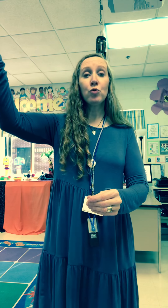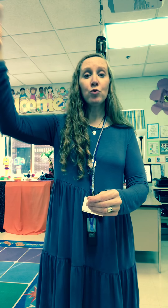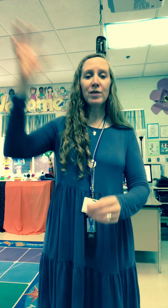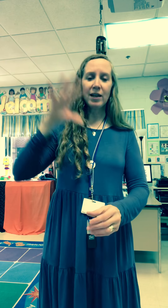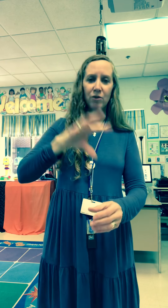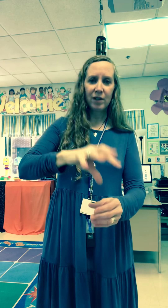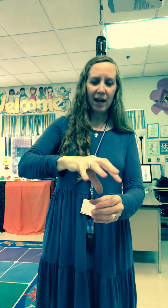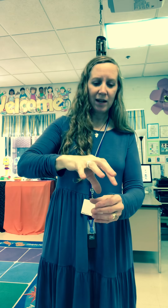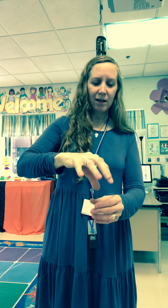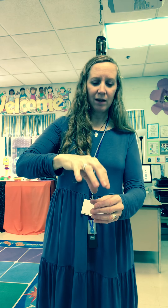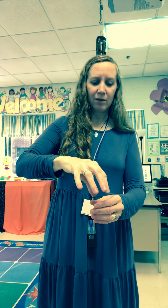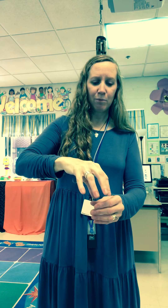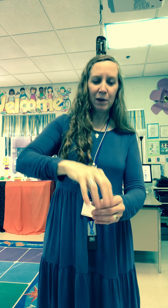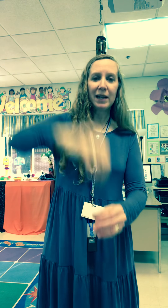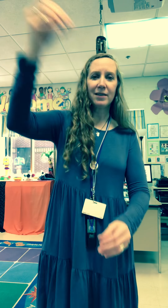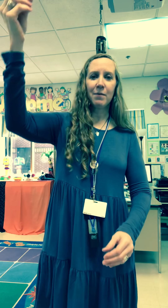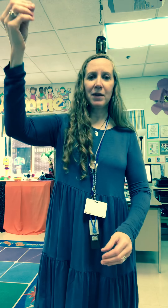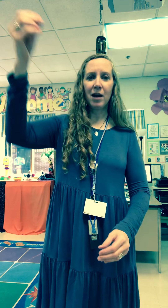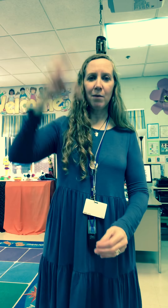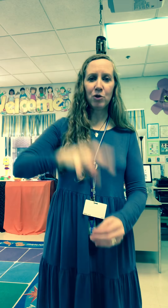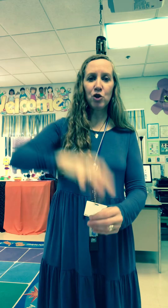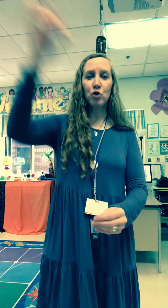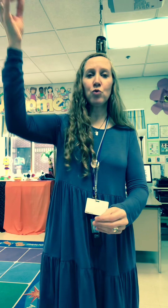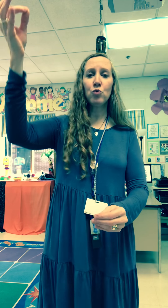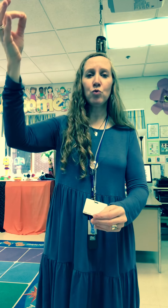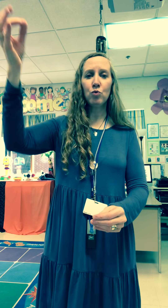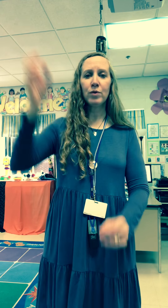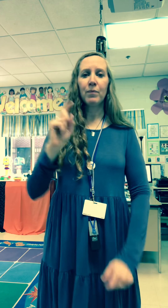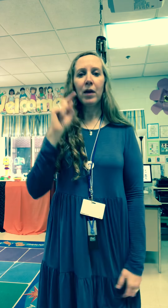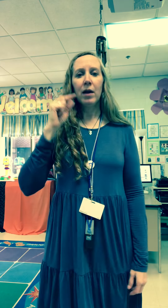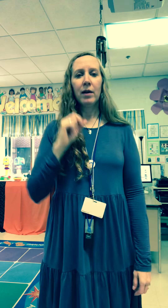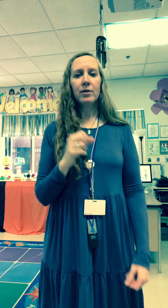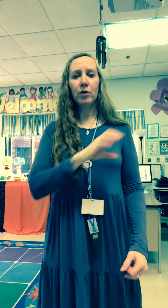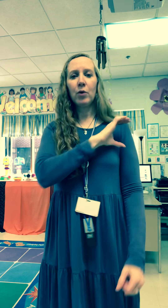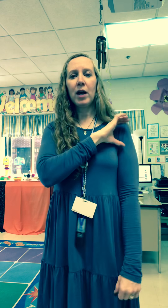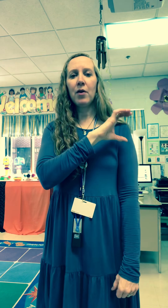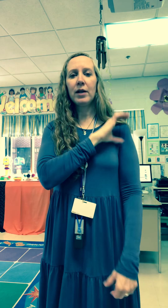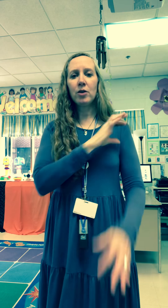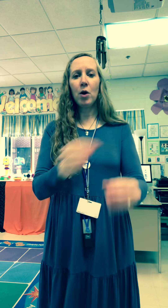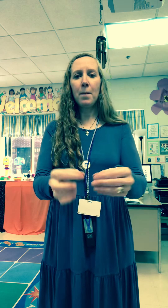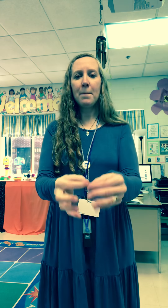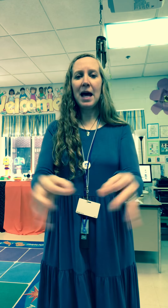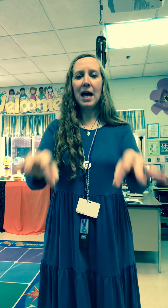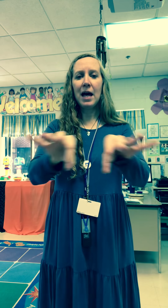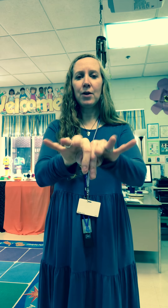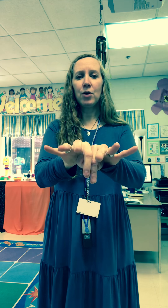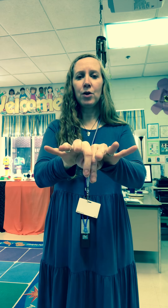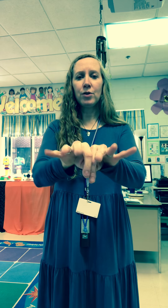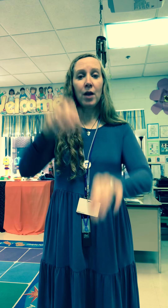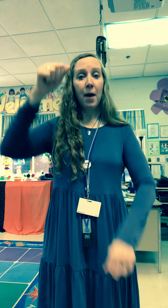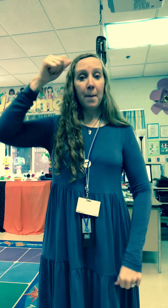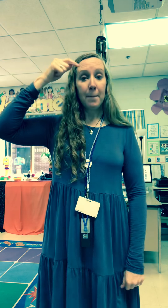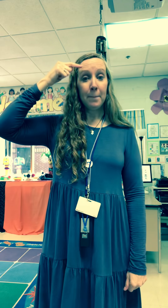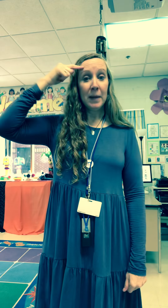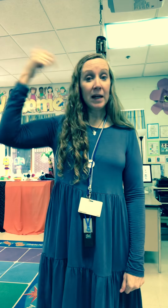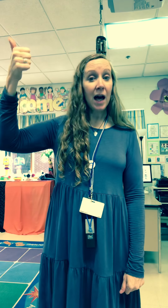like you're taking you're picking something up choose so you go character matters because